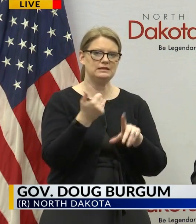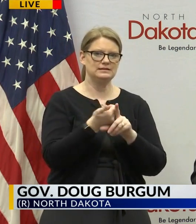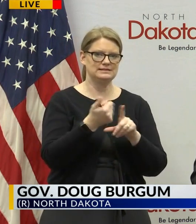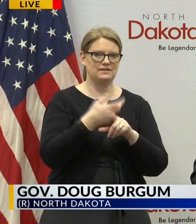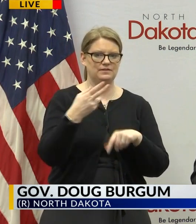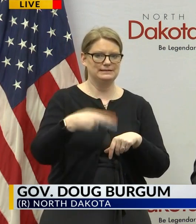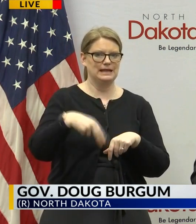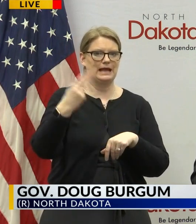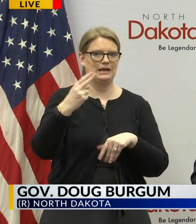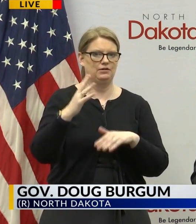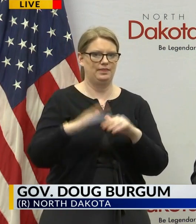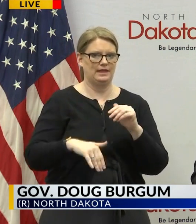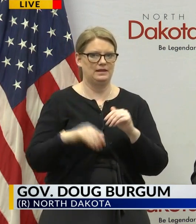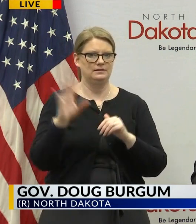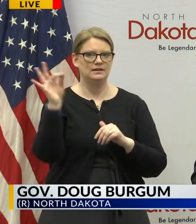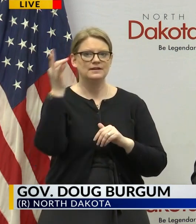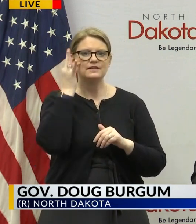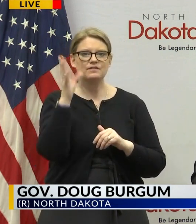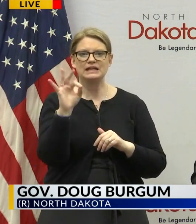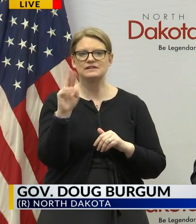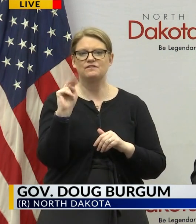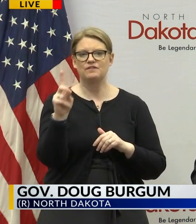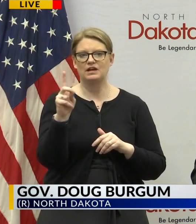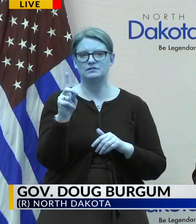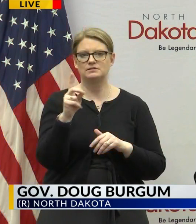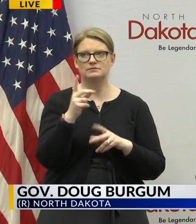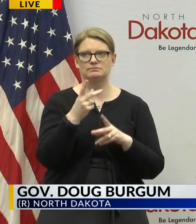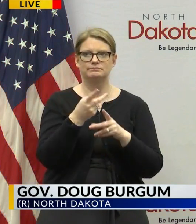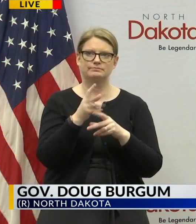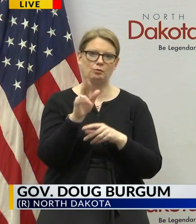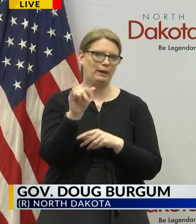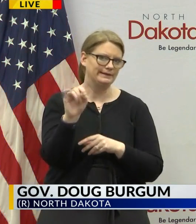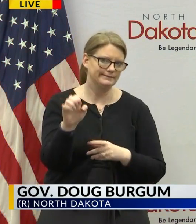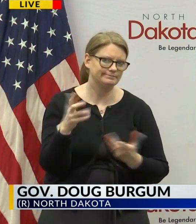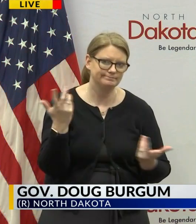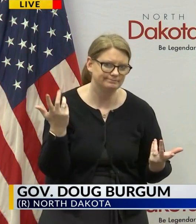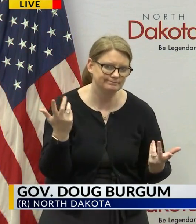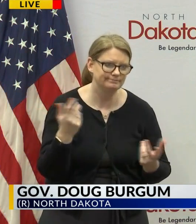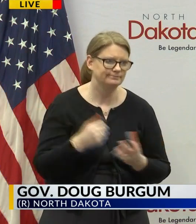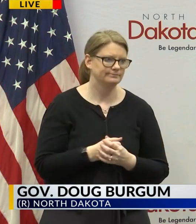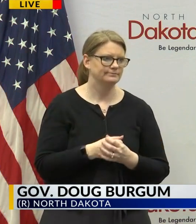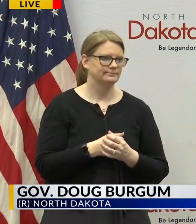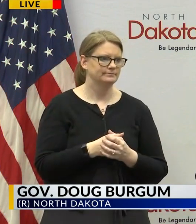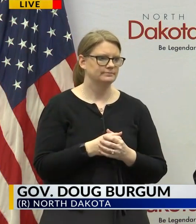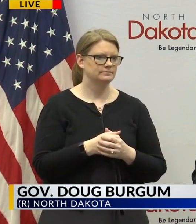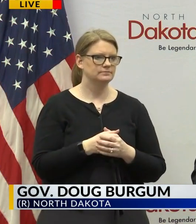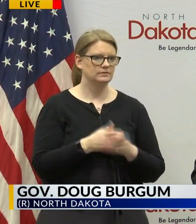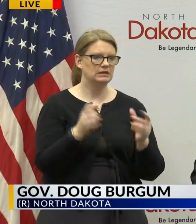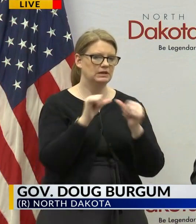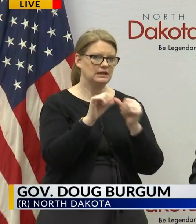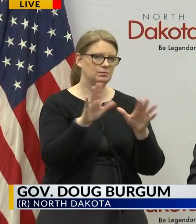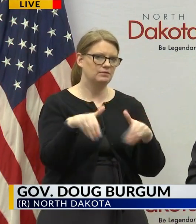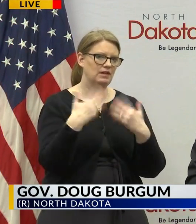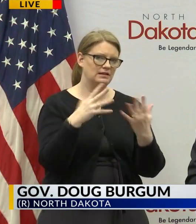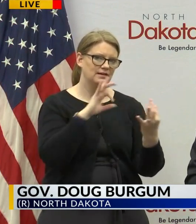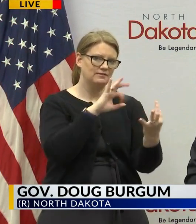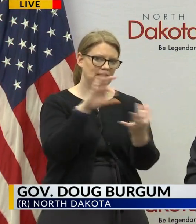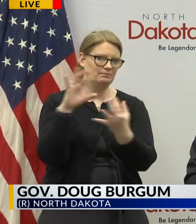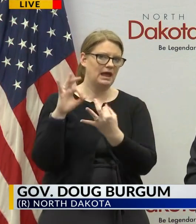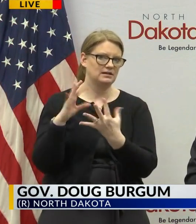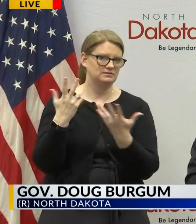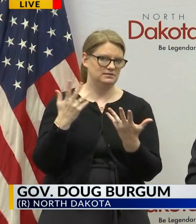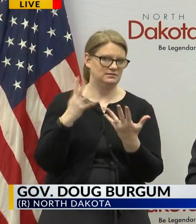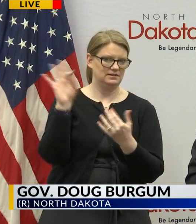higher than than uh the fed's fund rate through the sbi but you know we we will continue to provide feedback to our federal